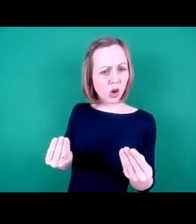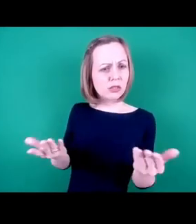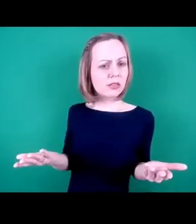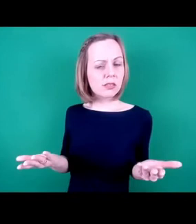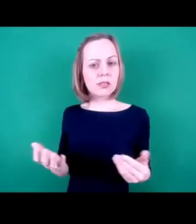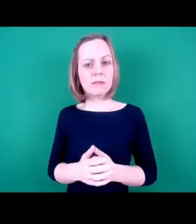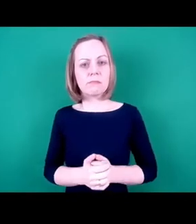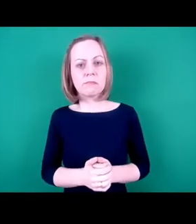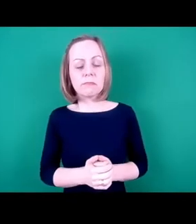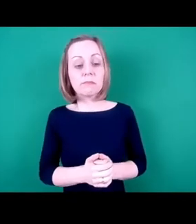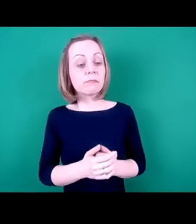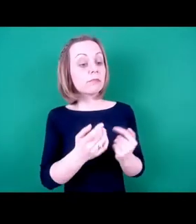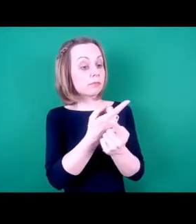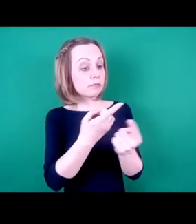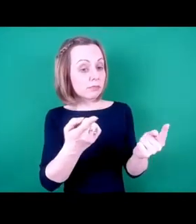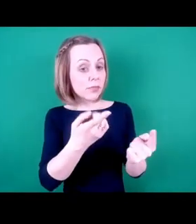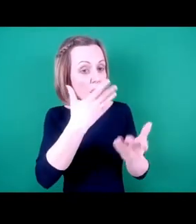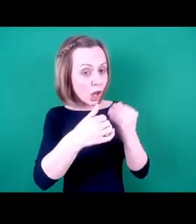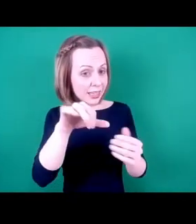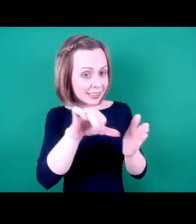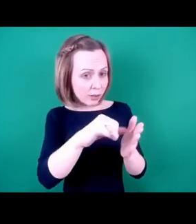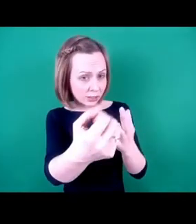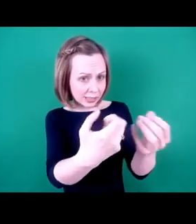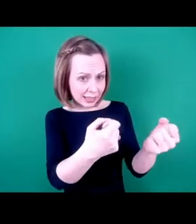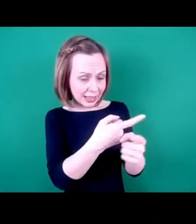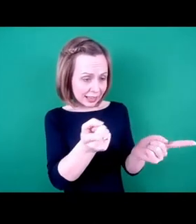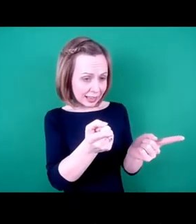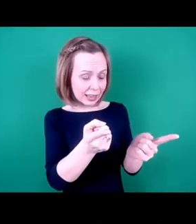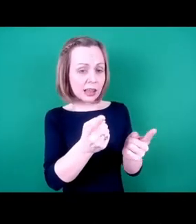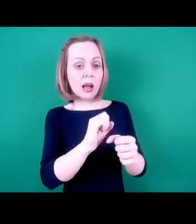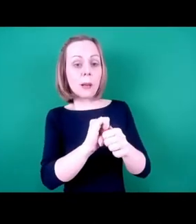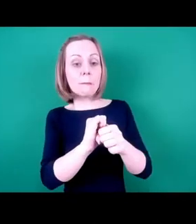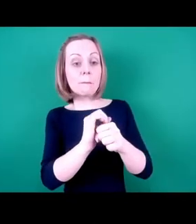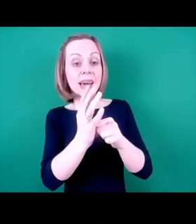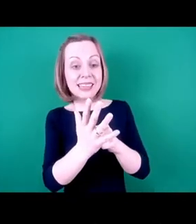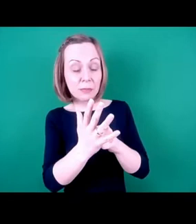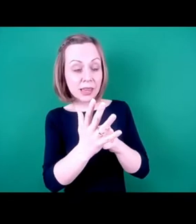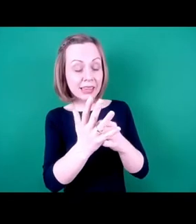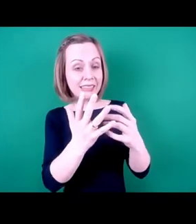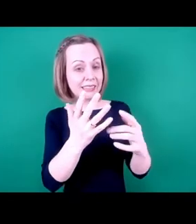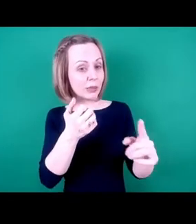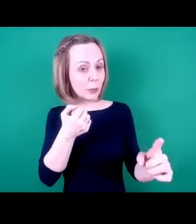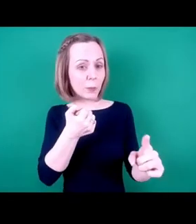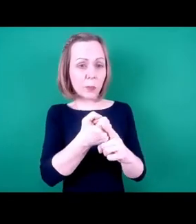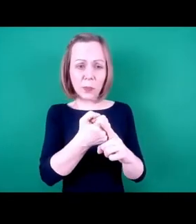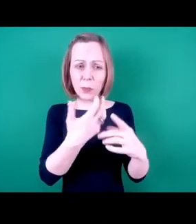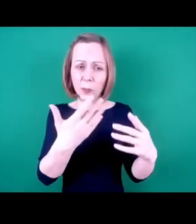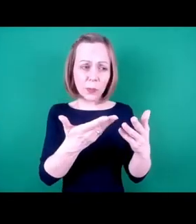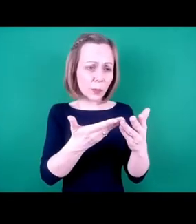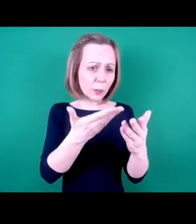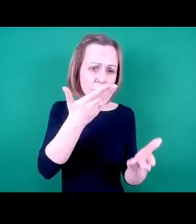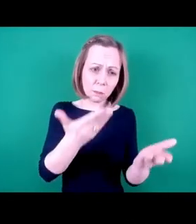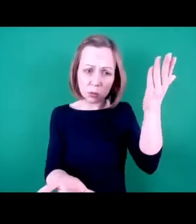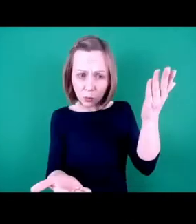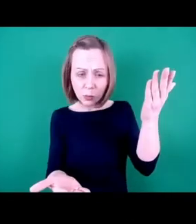living with a learning disability, the impact of the pandemic has disproportionately impacted them.